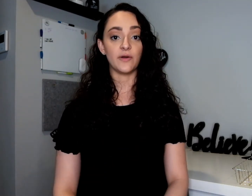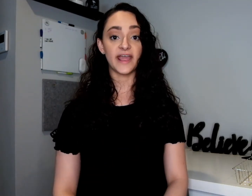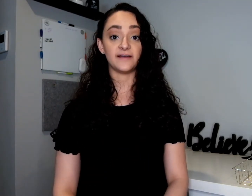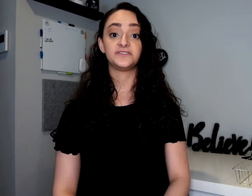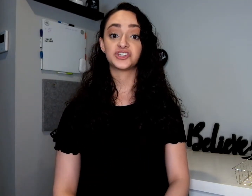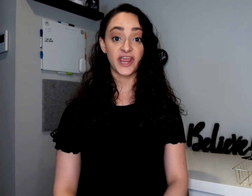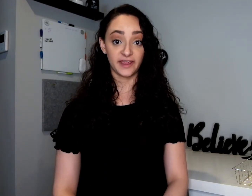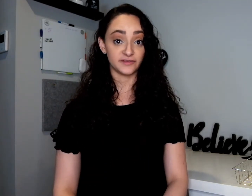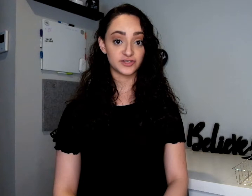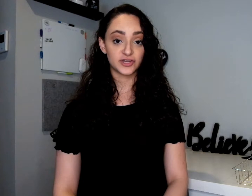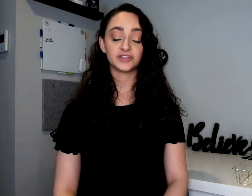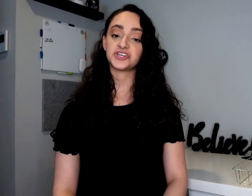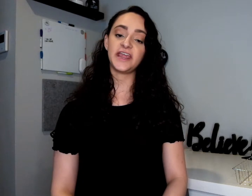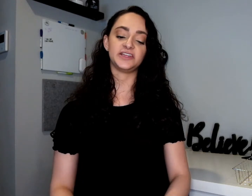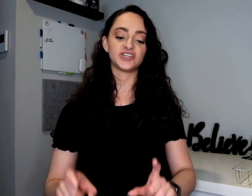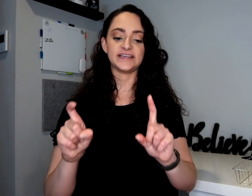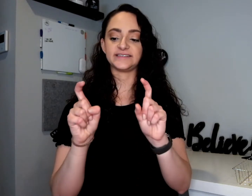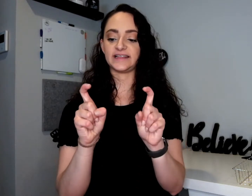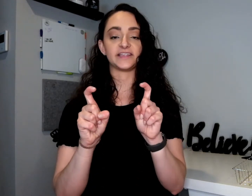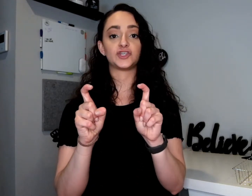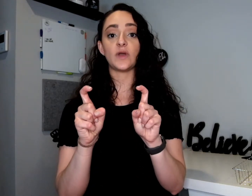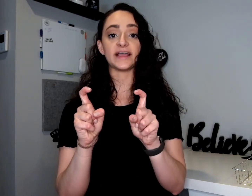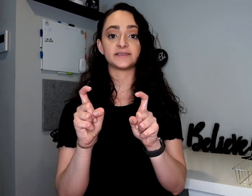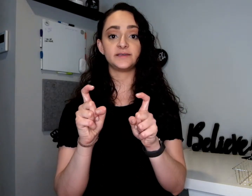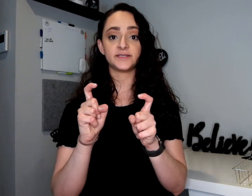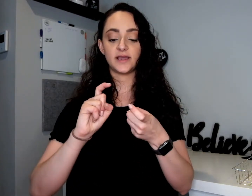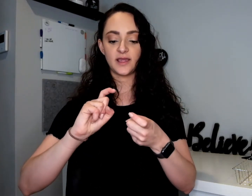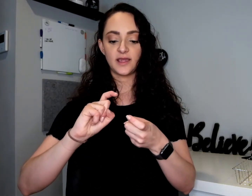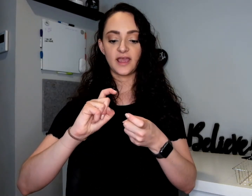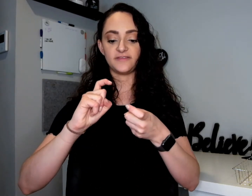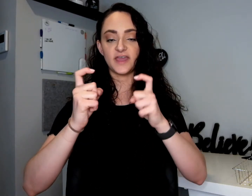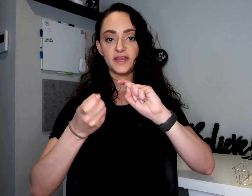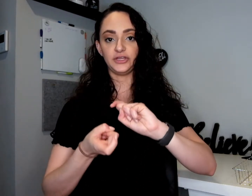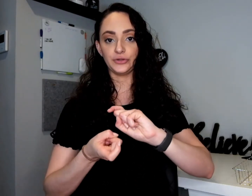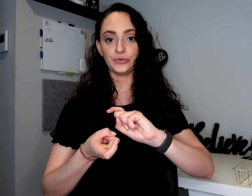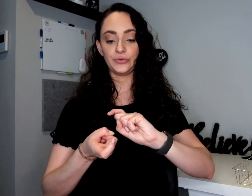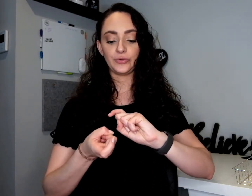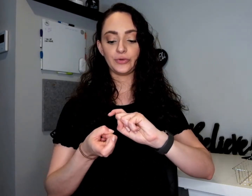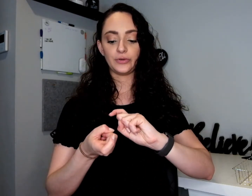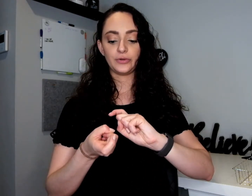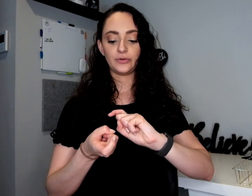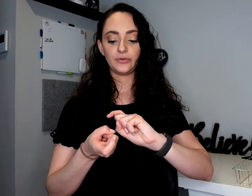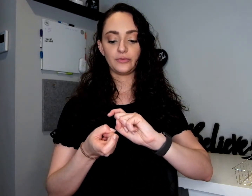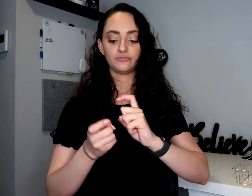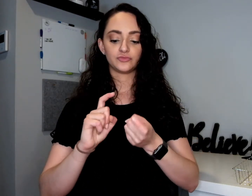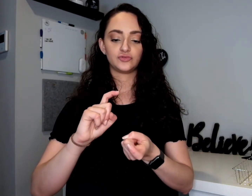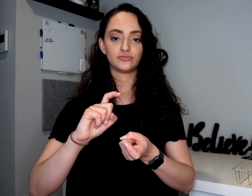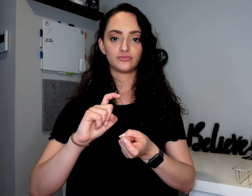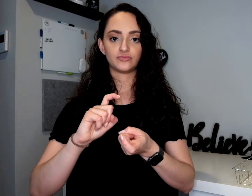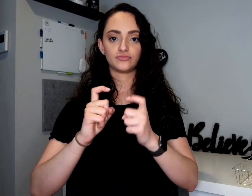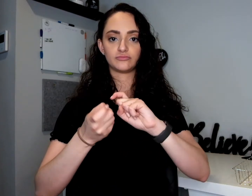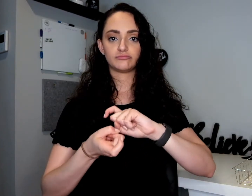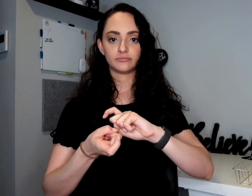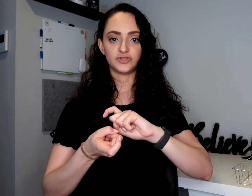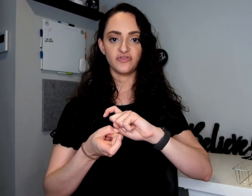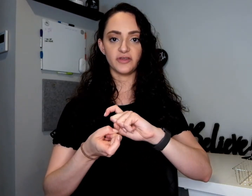we have change. Change is like two X's and then you do this.